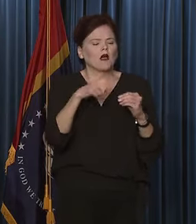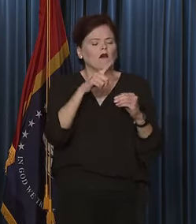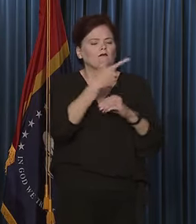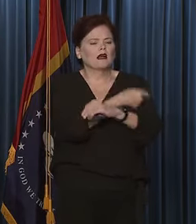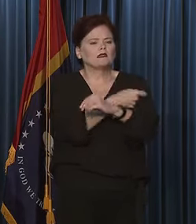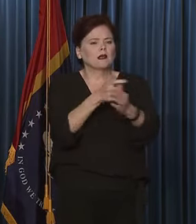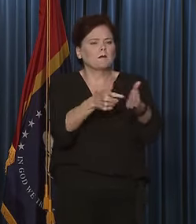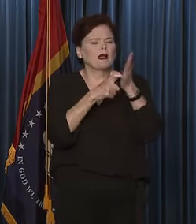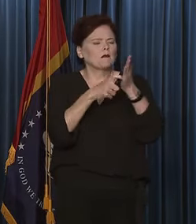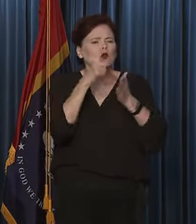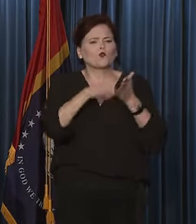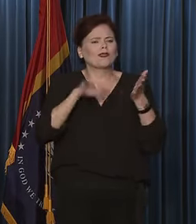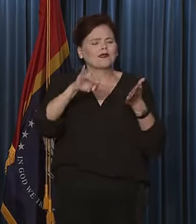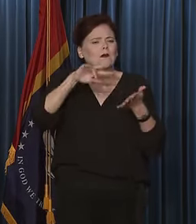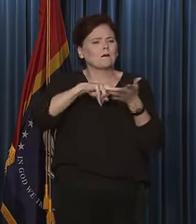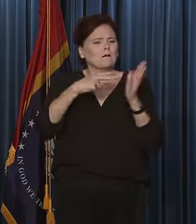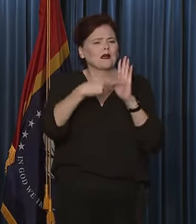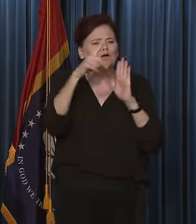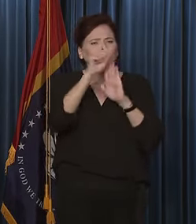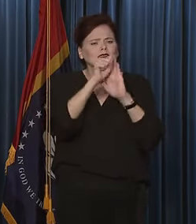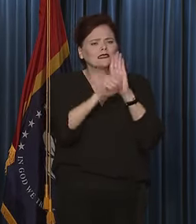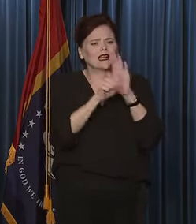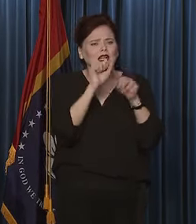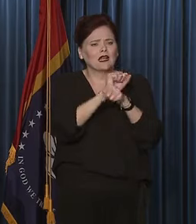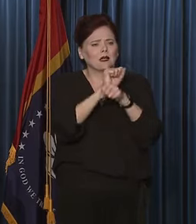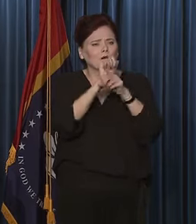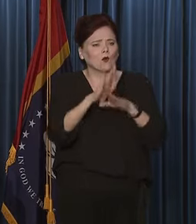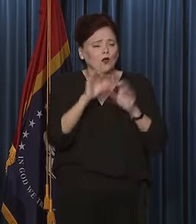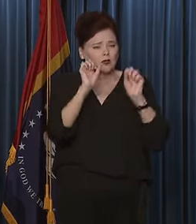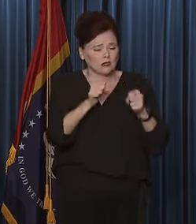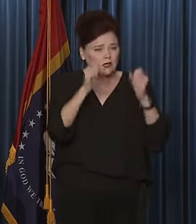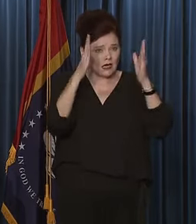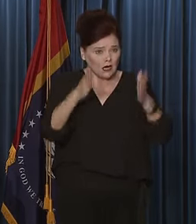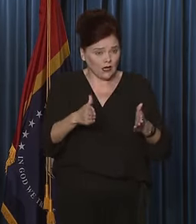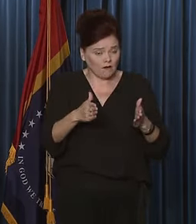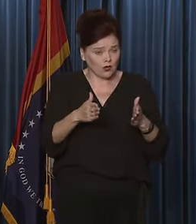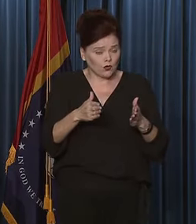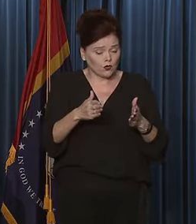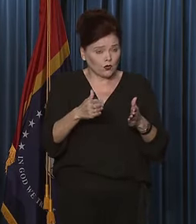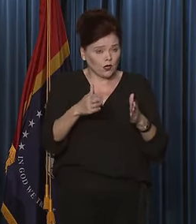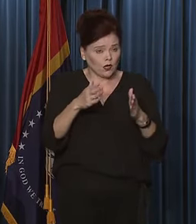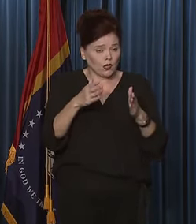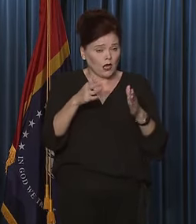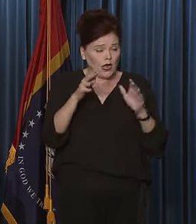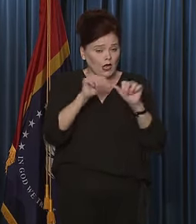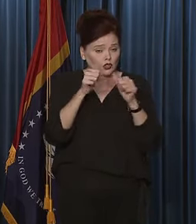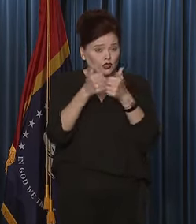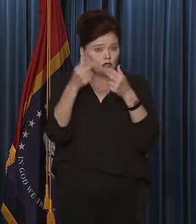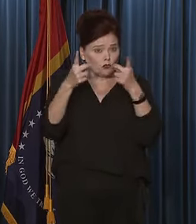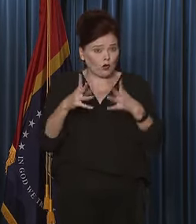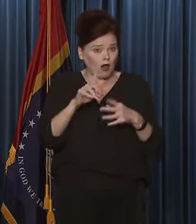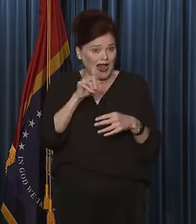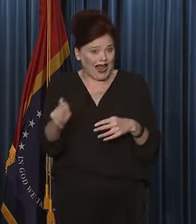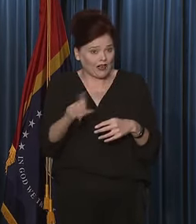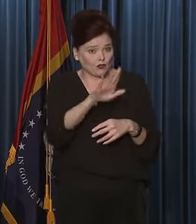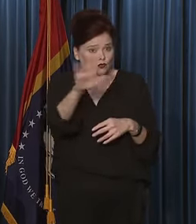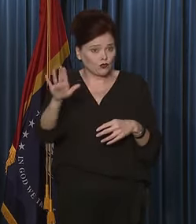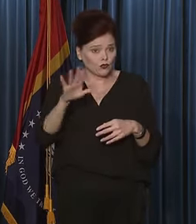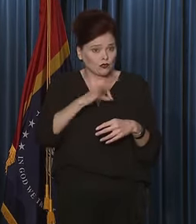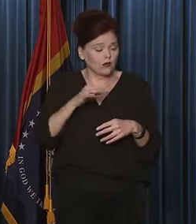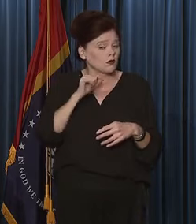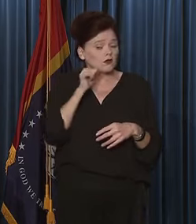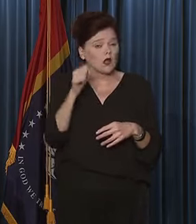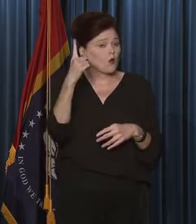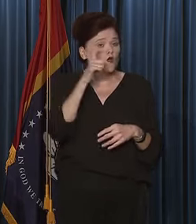but what does that mean for state employees? Could an individual agency director ask that they're... Not one that